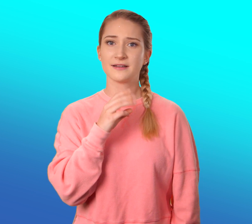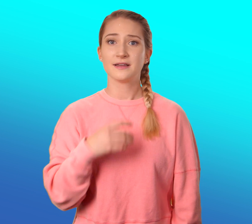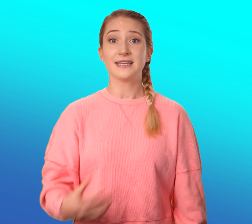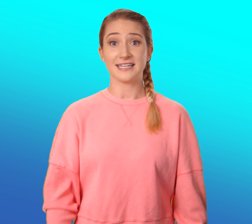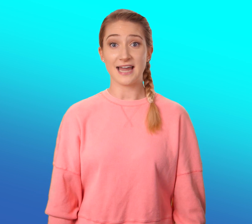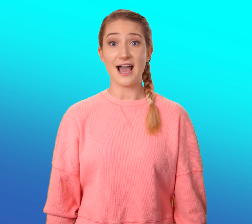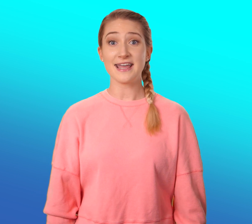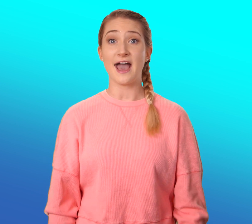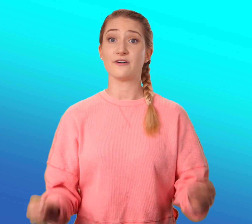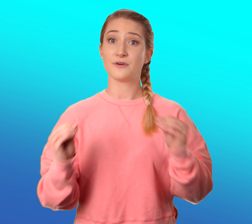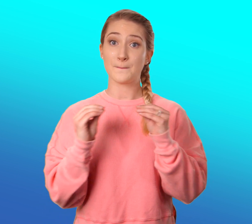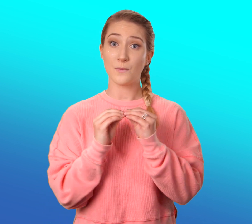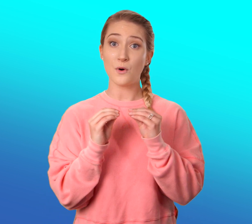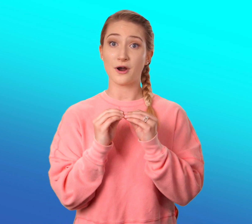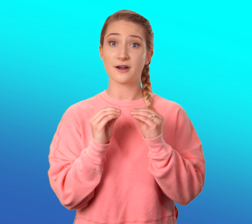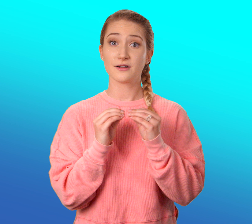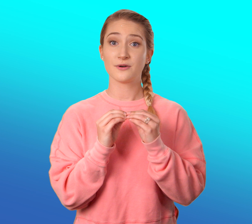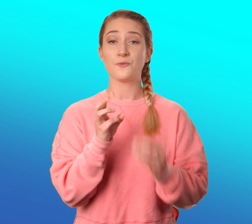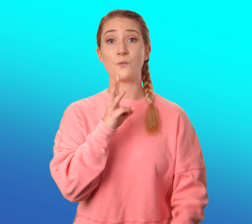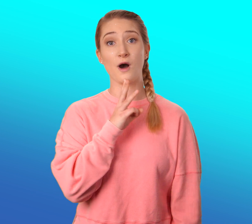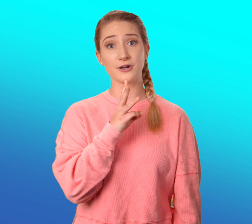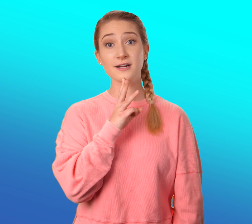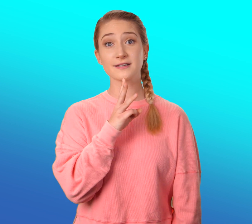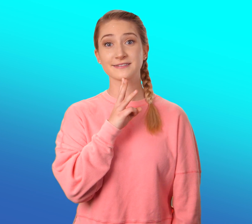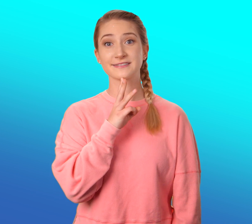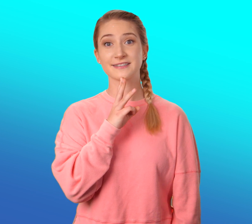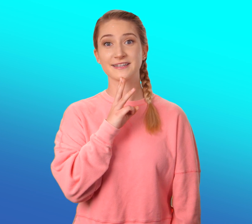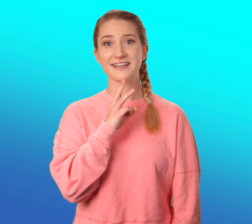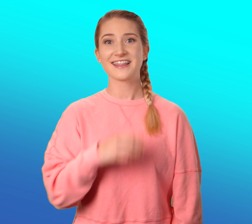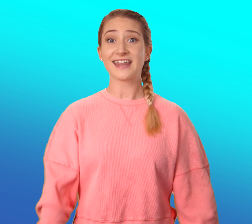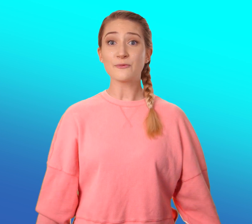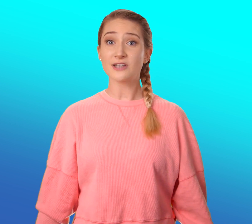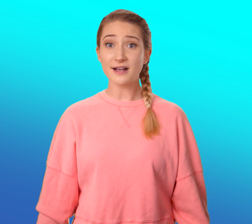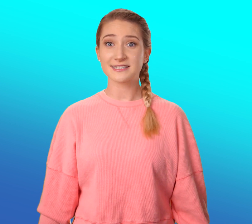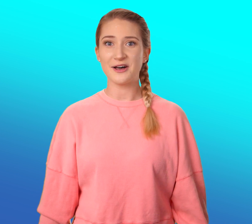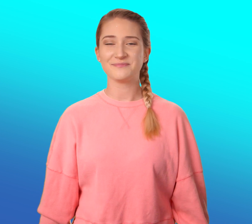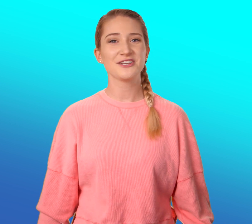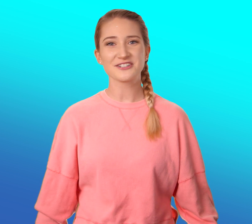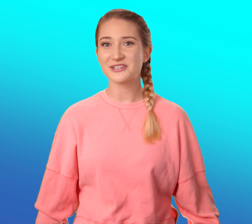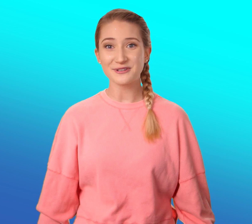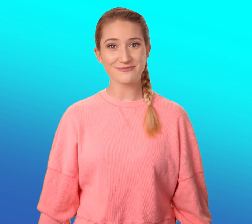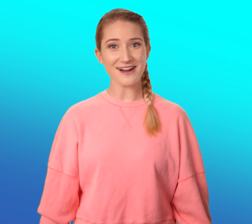Can I have more water? That was awesome! You're so smart!